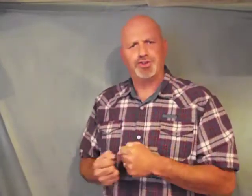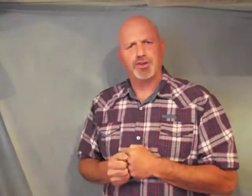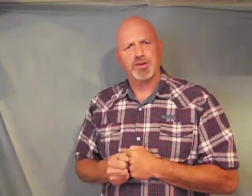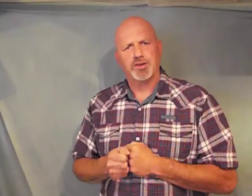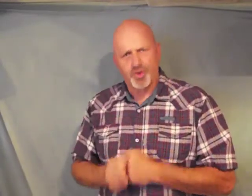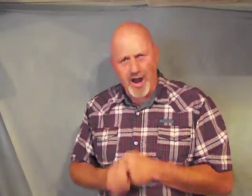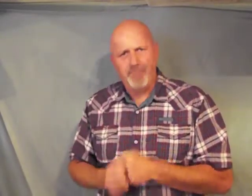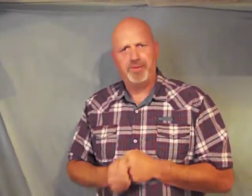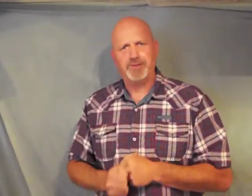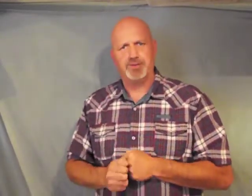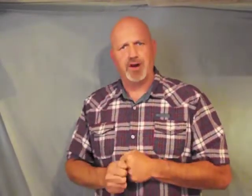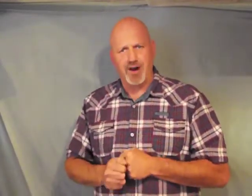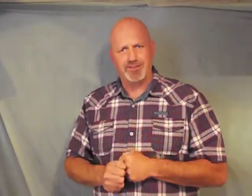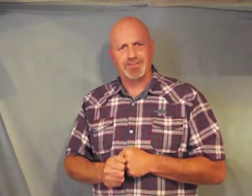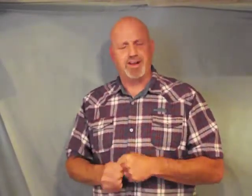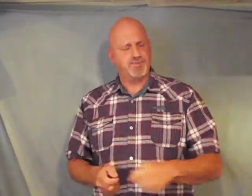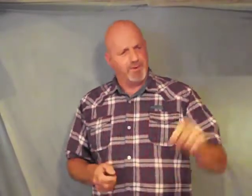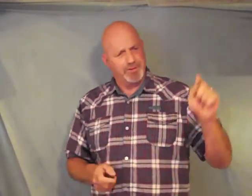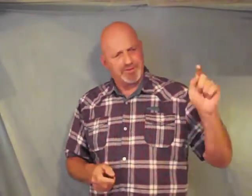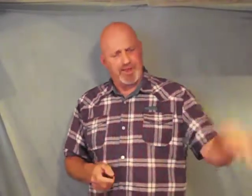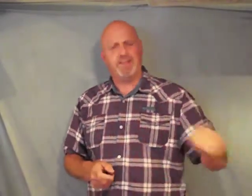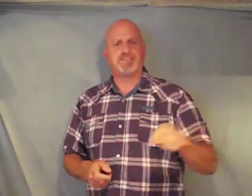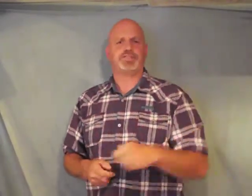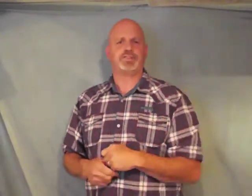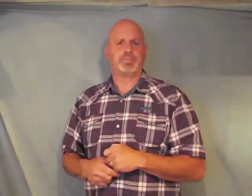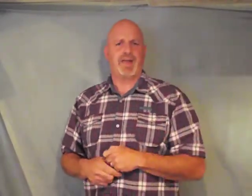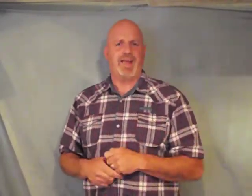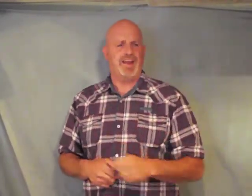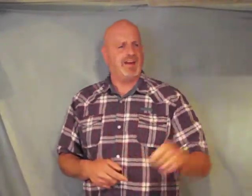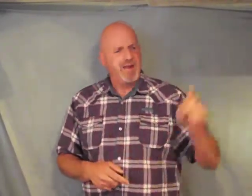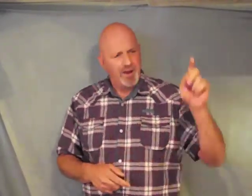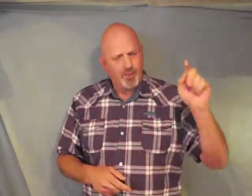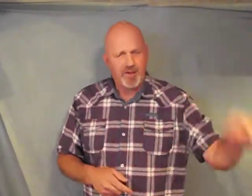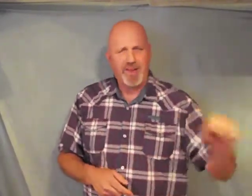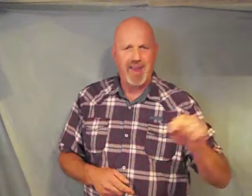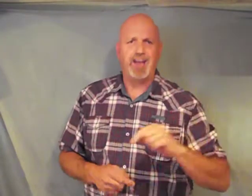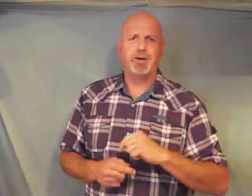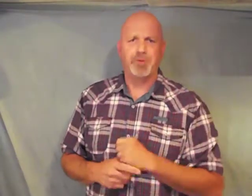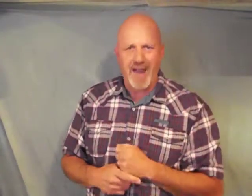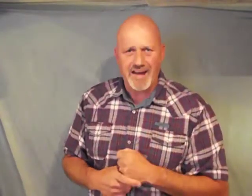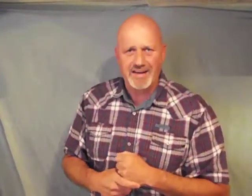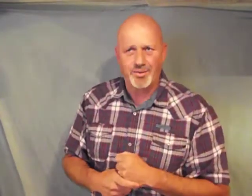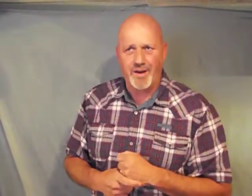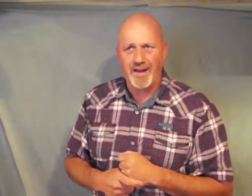crop that you're harvesting from the seeds that you're planting with him guiding the way